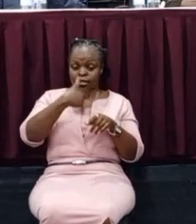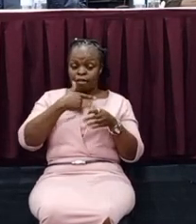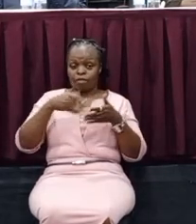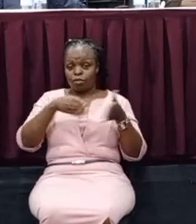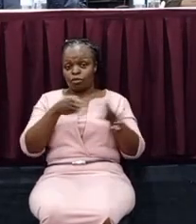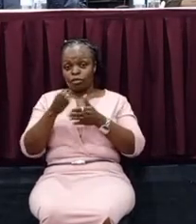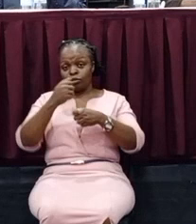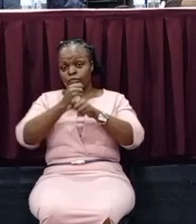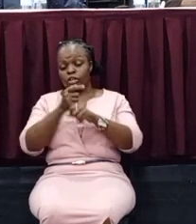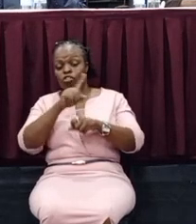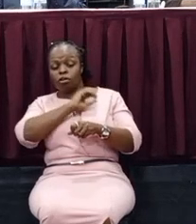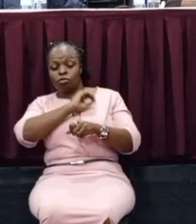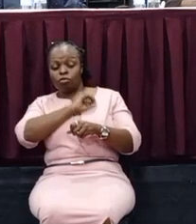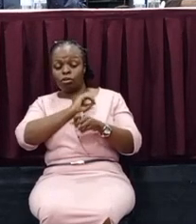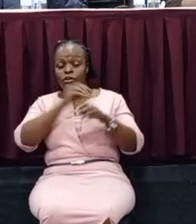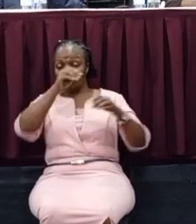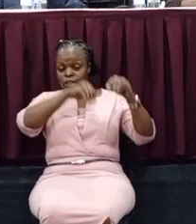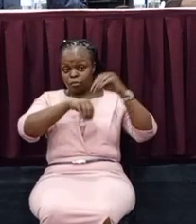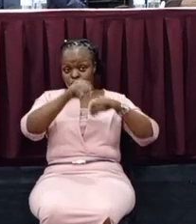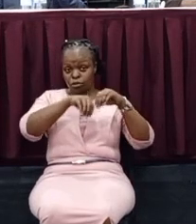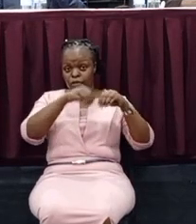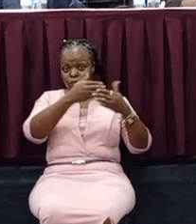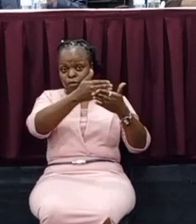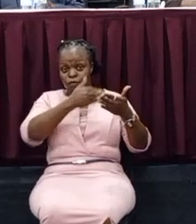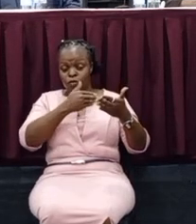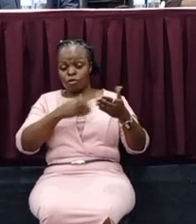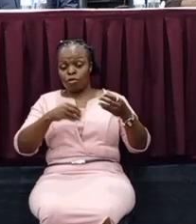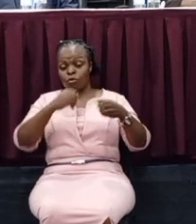to make your own contribution before we make such decisions.